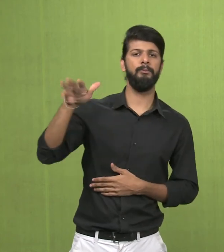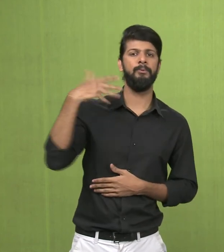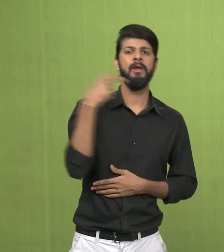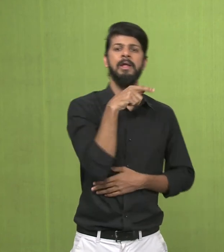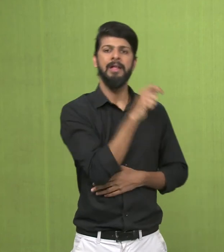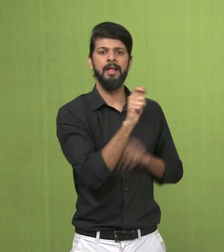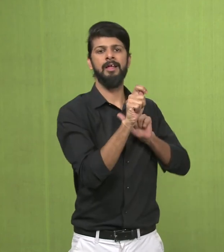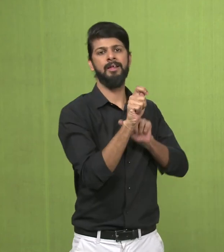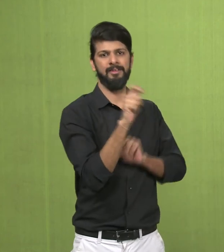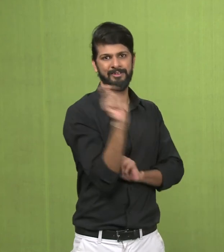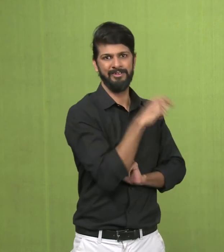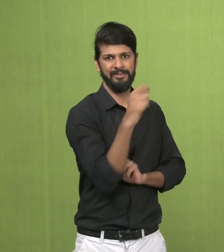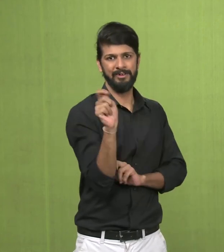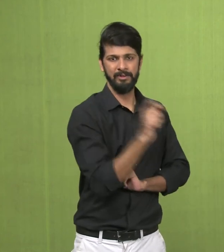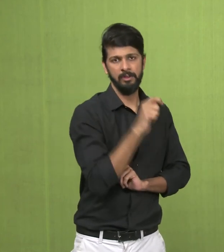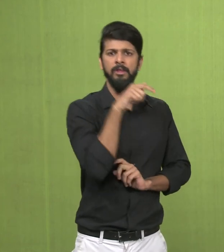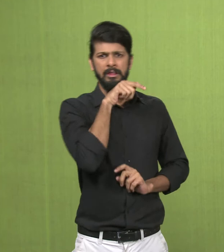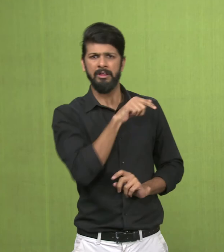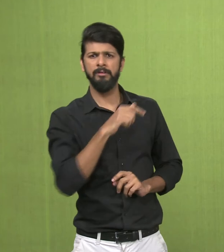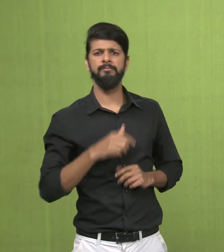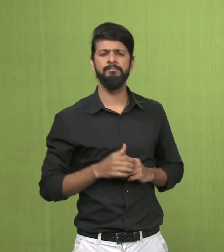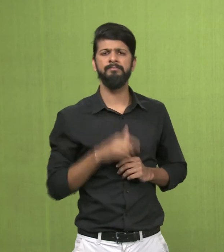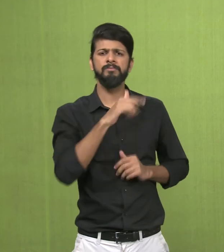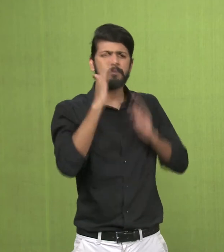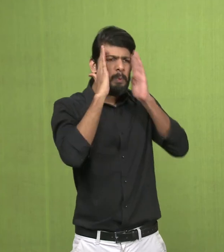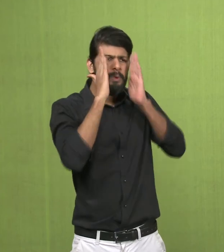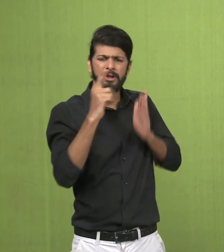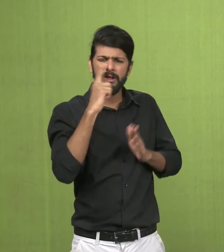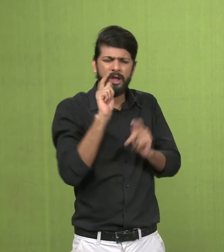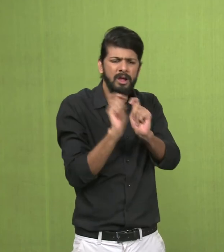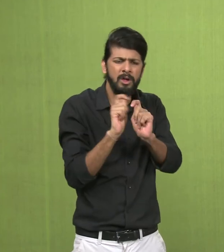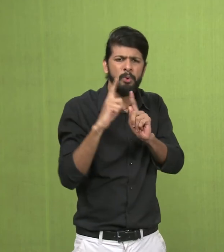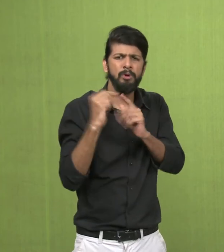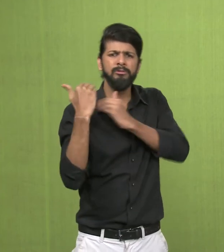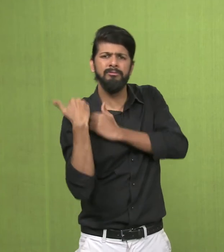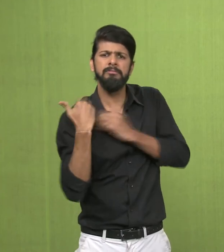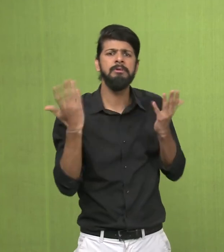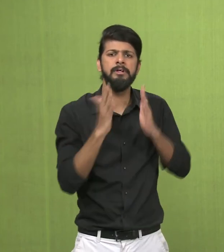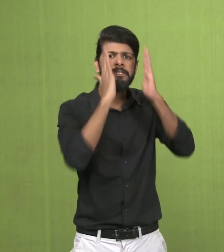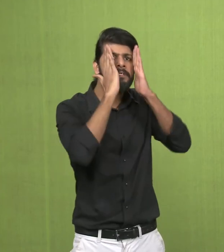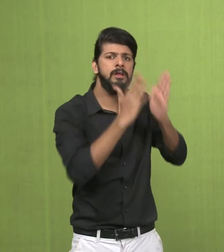who takes care of the needs of a royal person. Whatever is requested, whatever is needed,